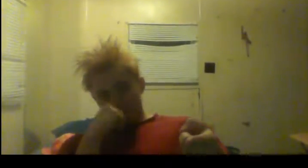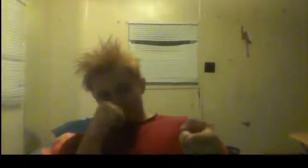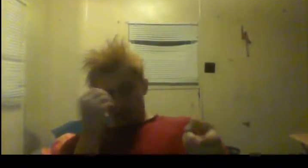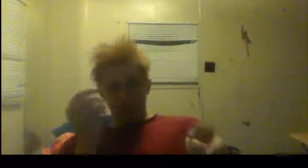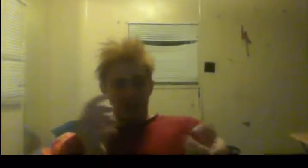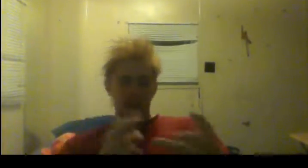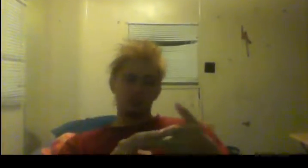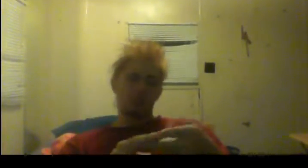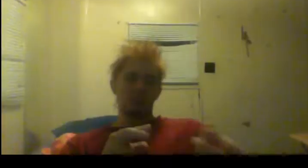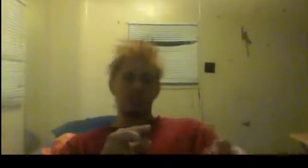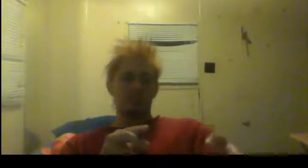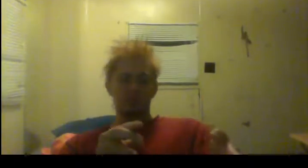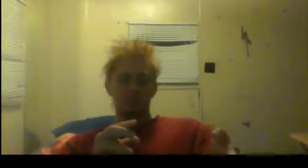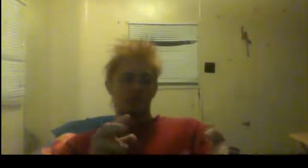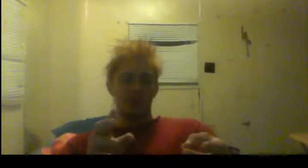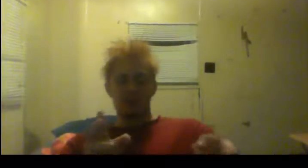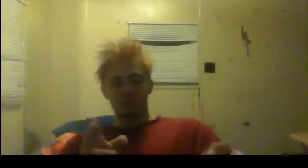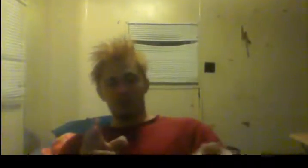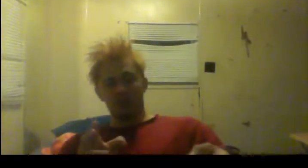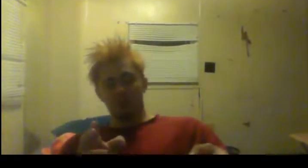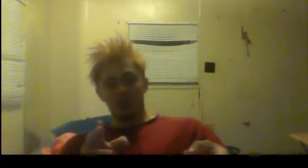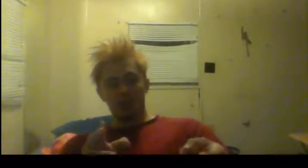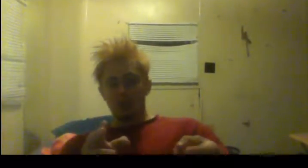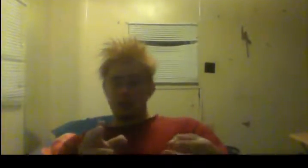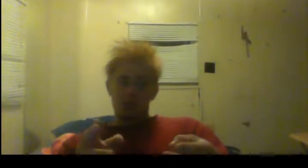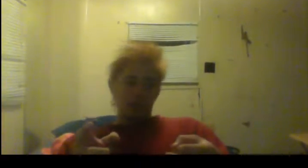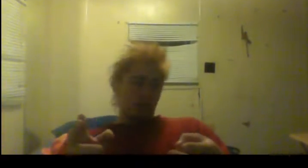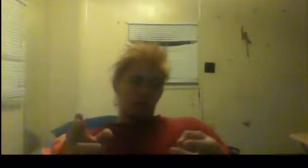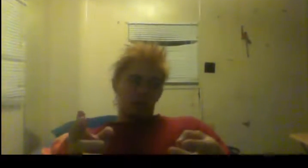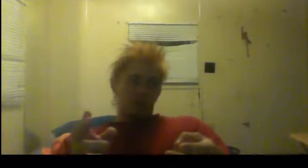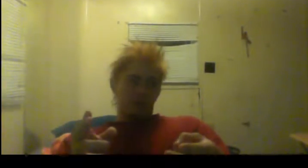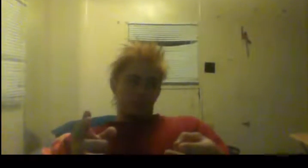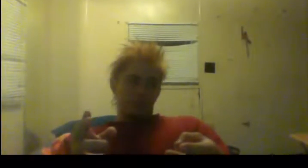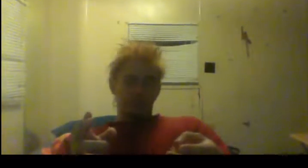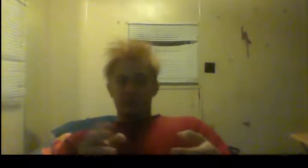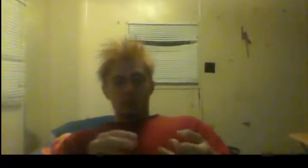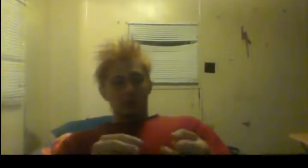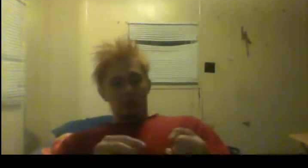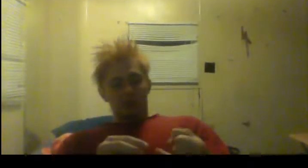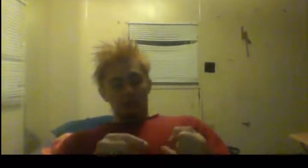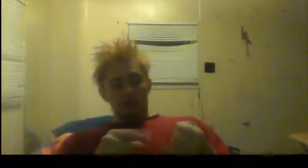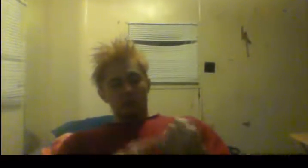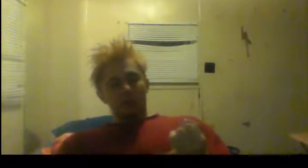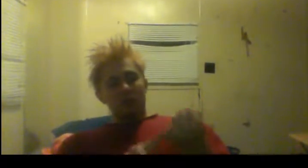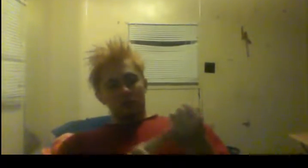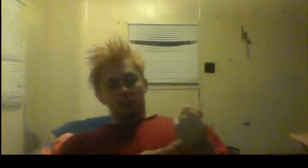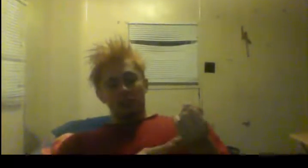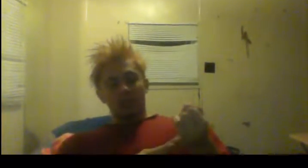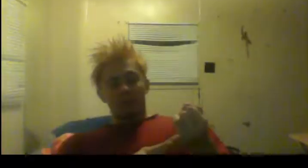Then I had to switch it up because my body was telling me this isn't working. So you got to switch it up.